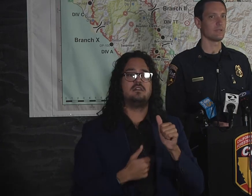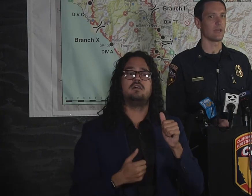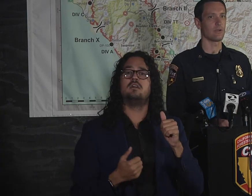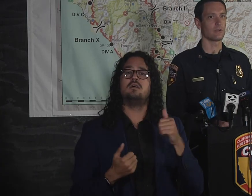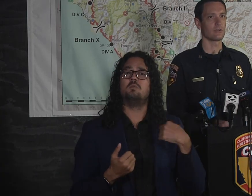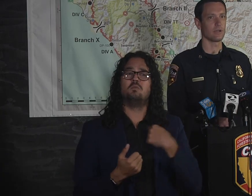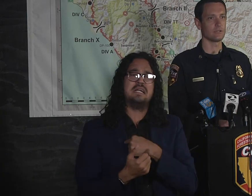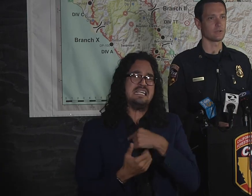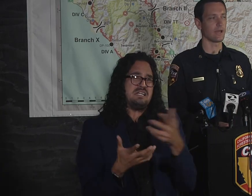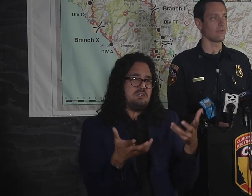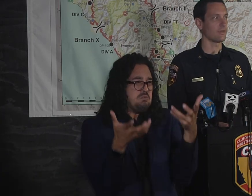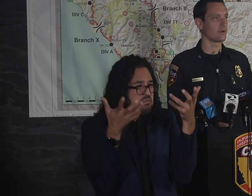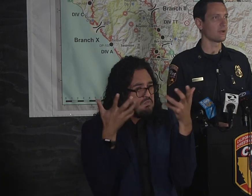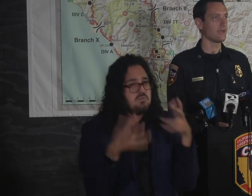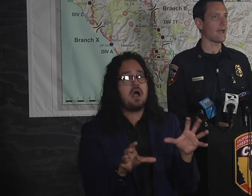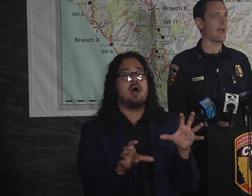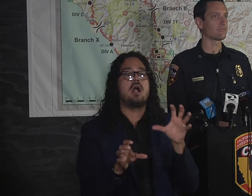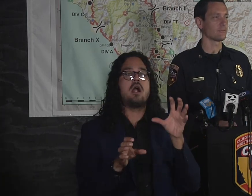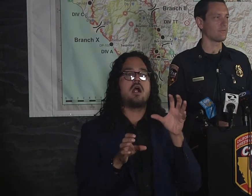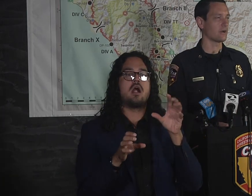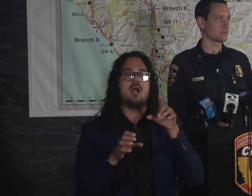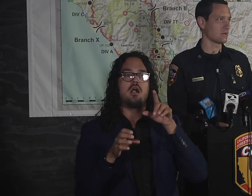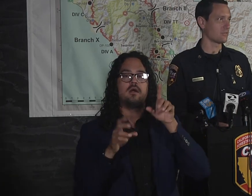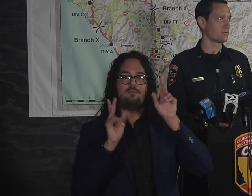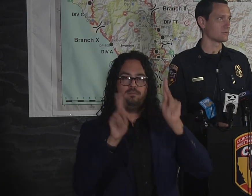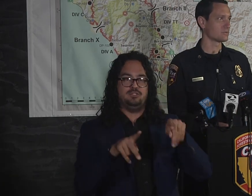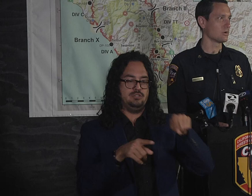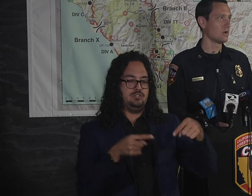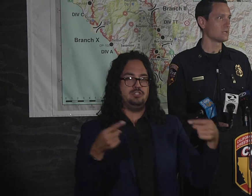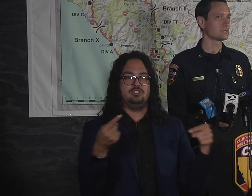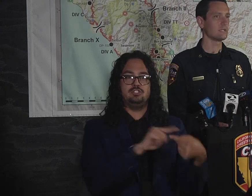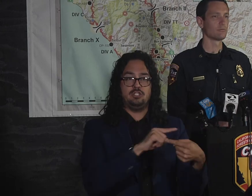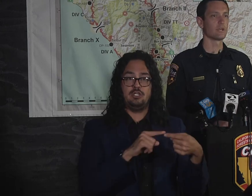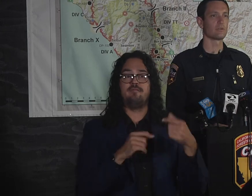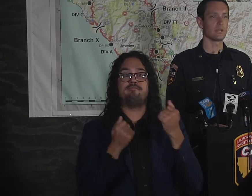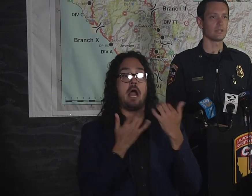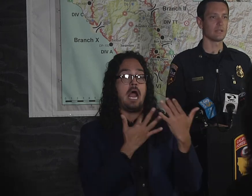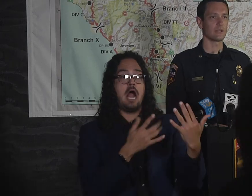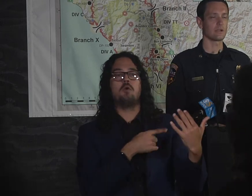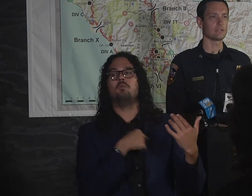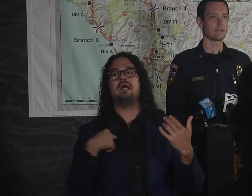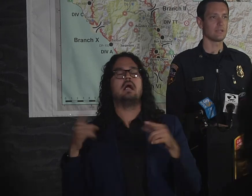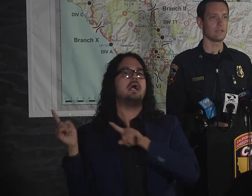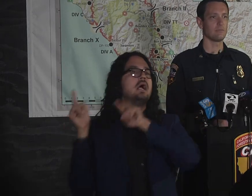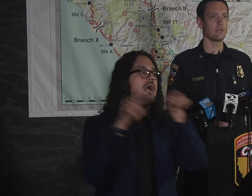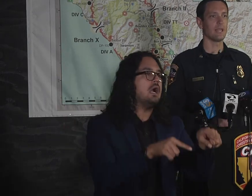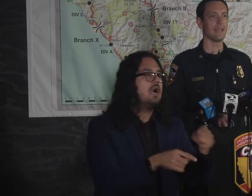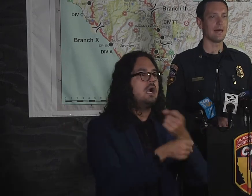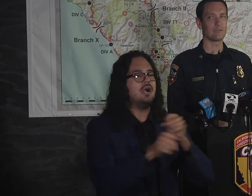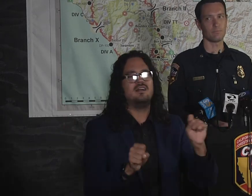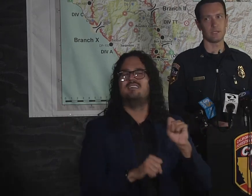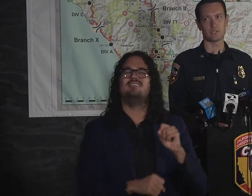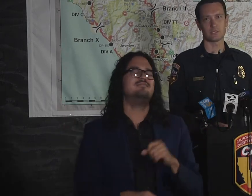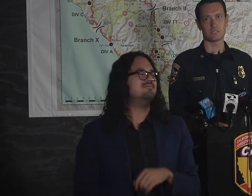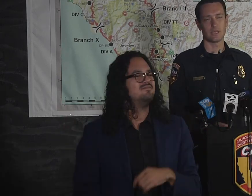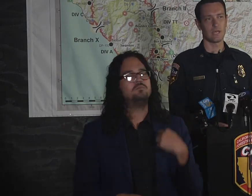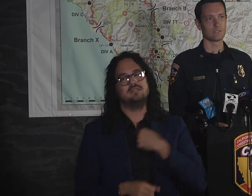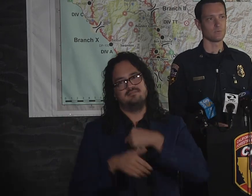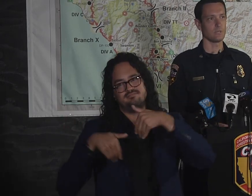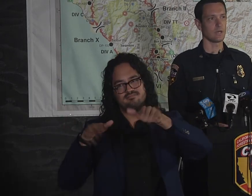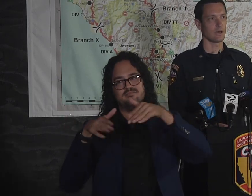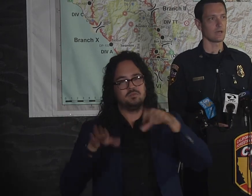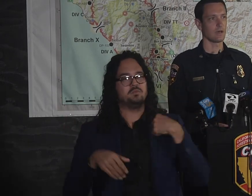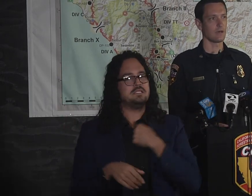allow somebody to get hurt or injured out there after the fire has gone through. So just need to reiterate that there is going to need to be a lot of patience